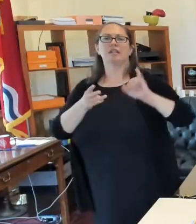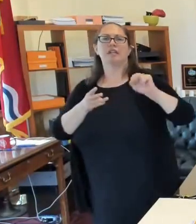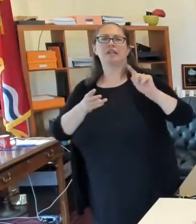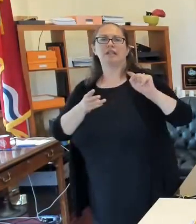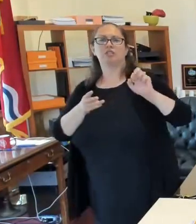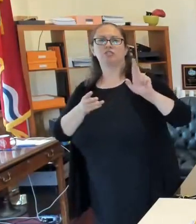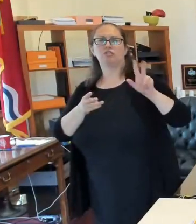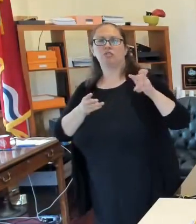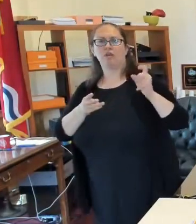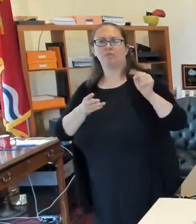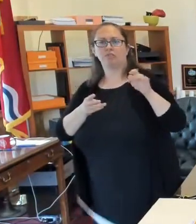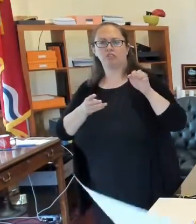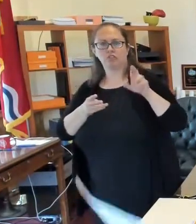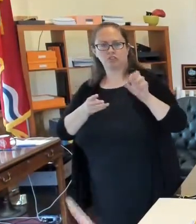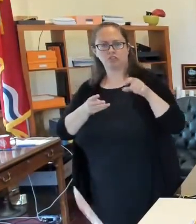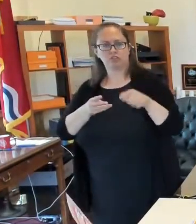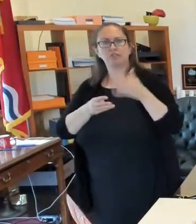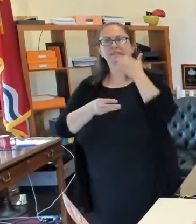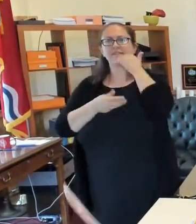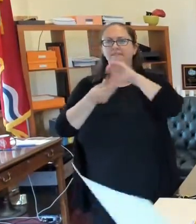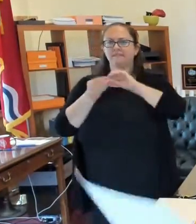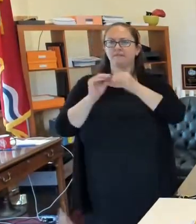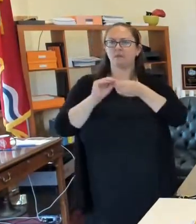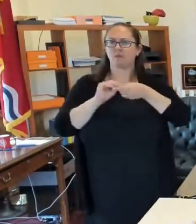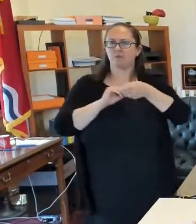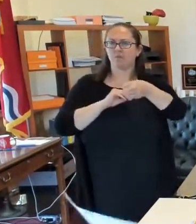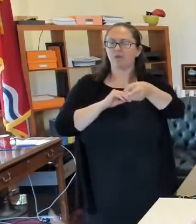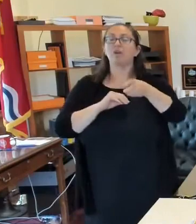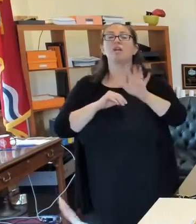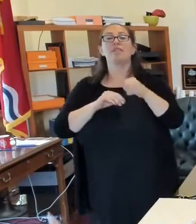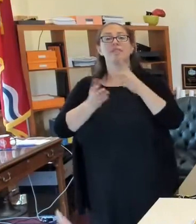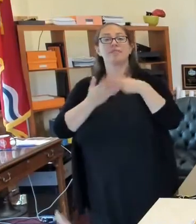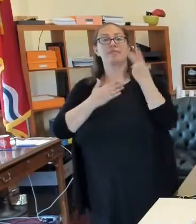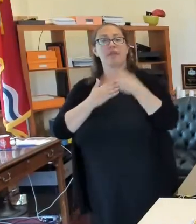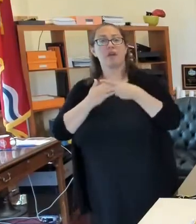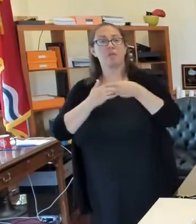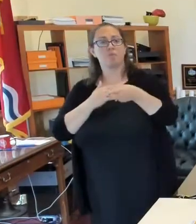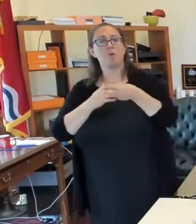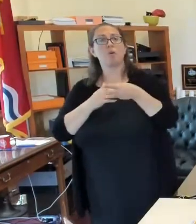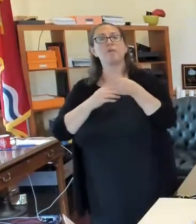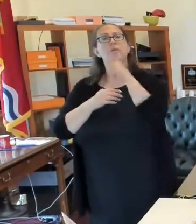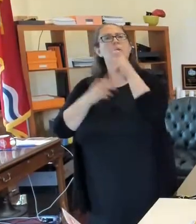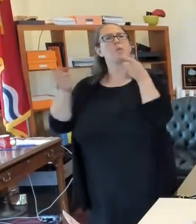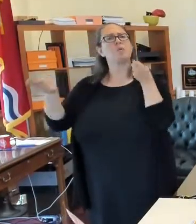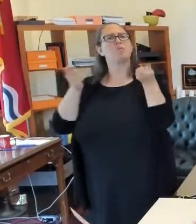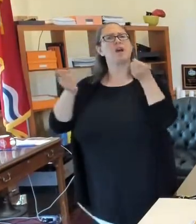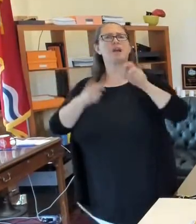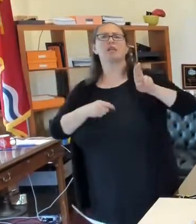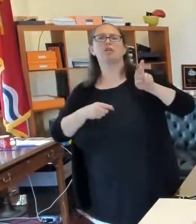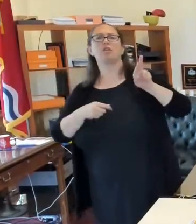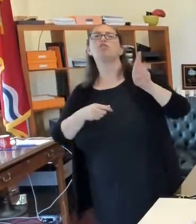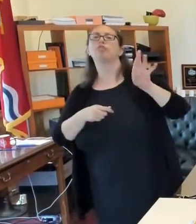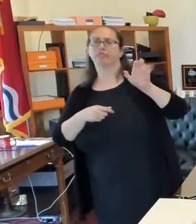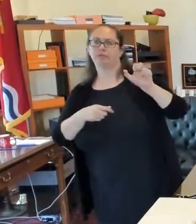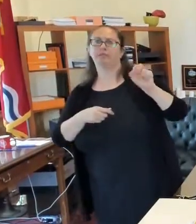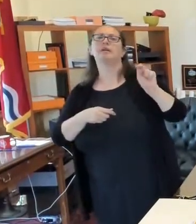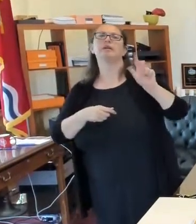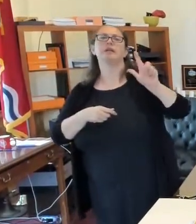-3600. This program in Walnut Park is being run by the Urban League. And, um,